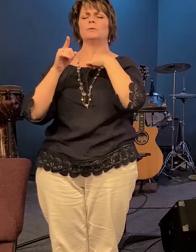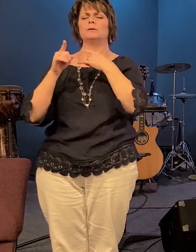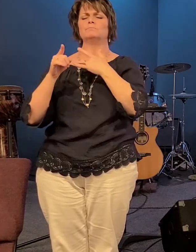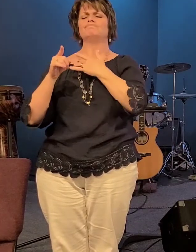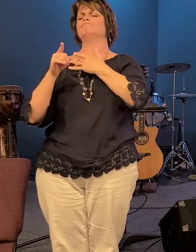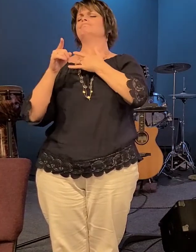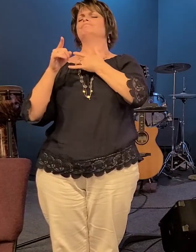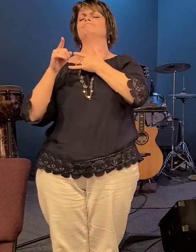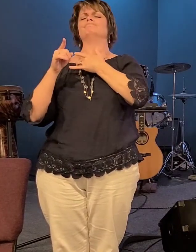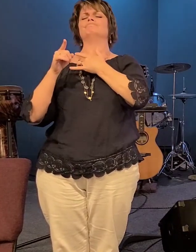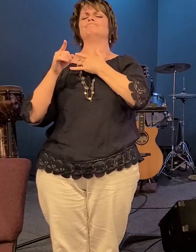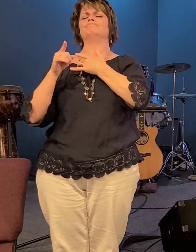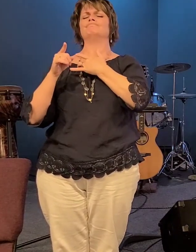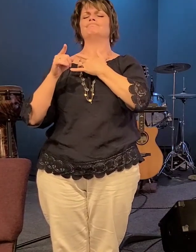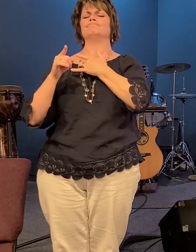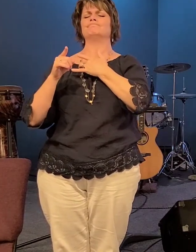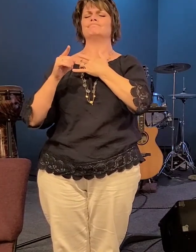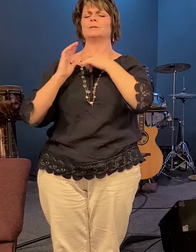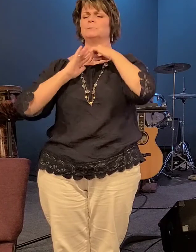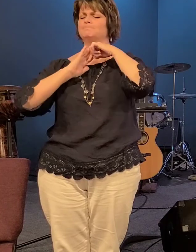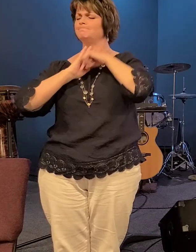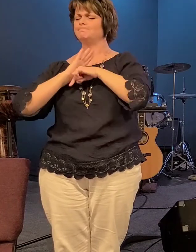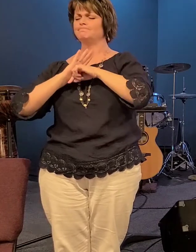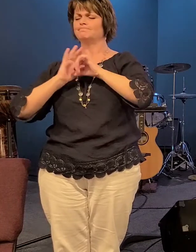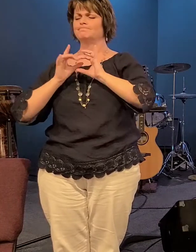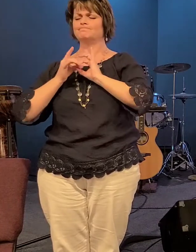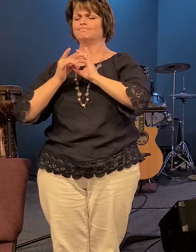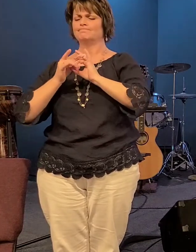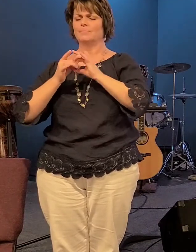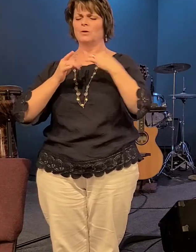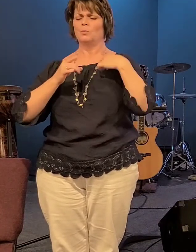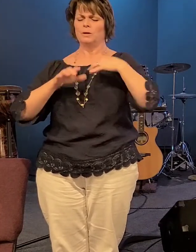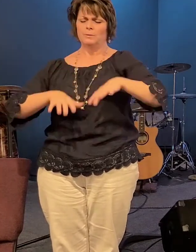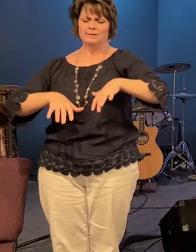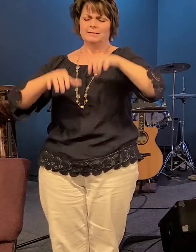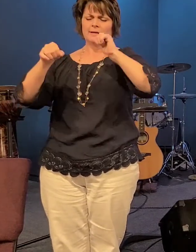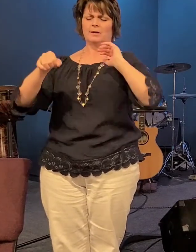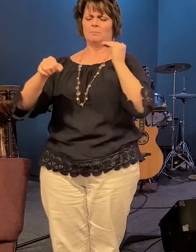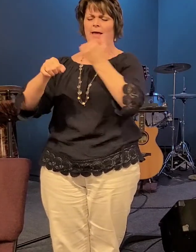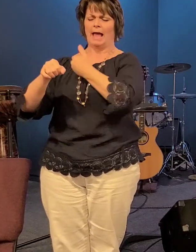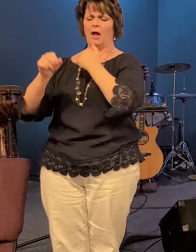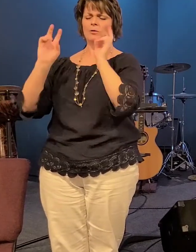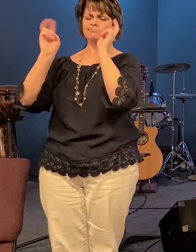to take up our cross to follow you to lay down our lives